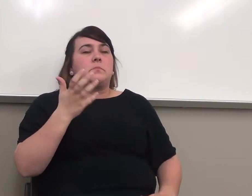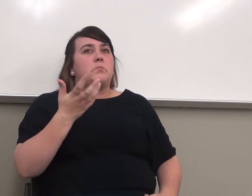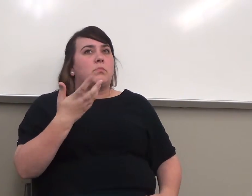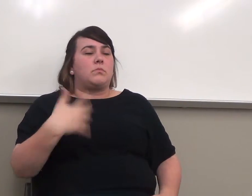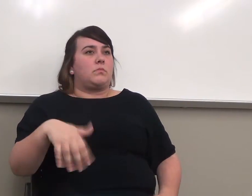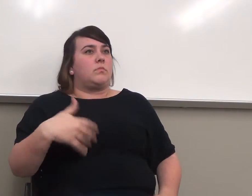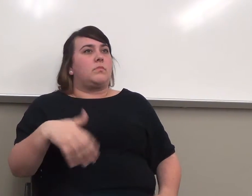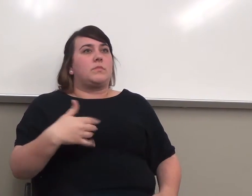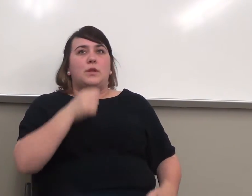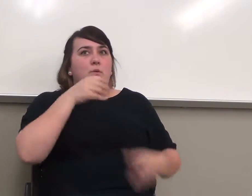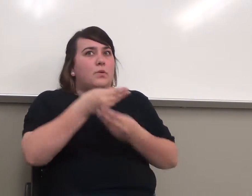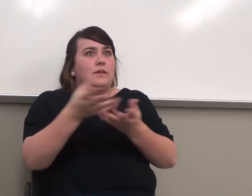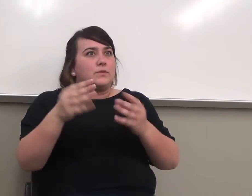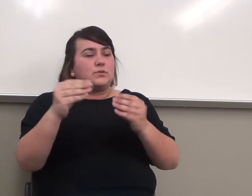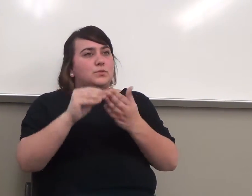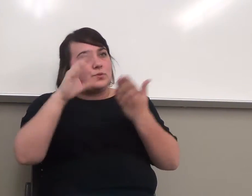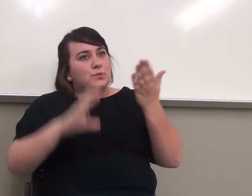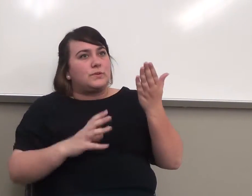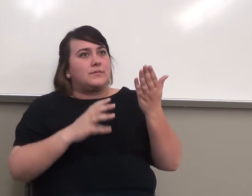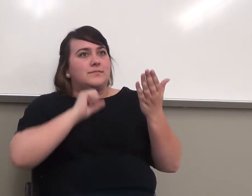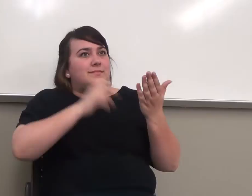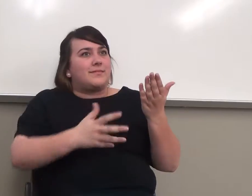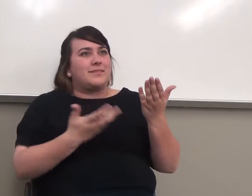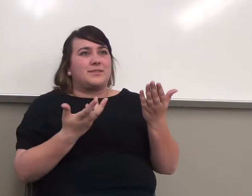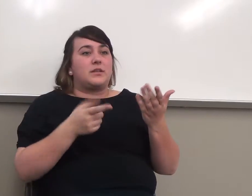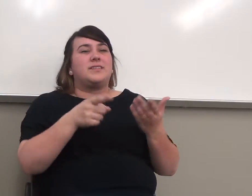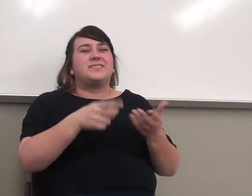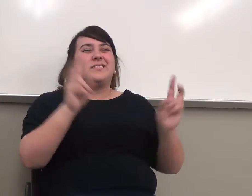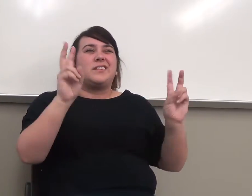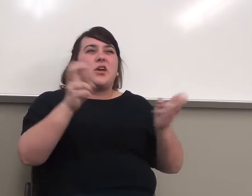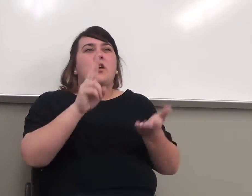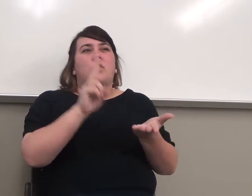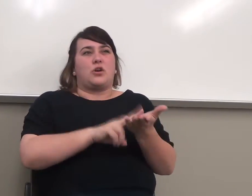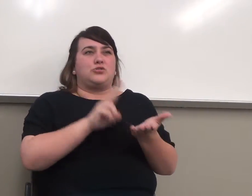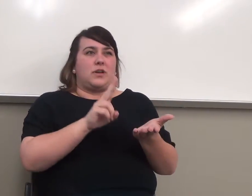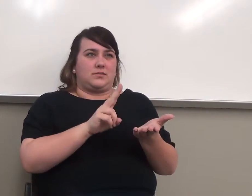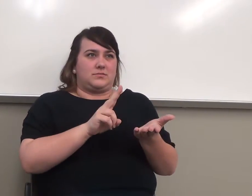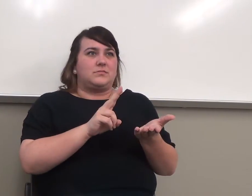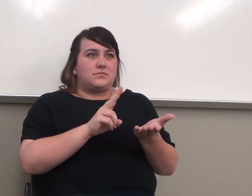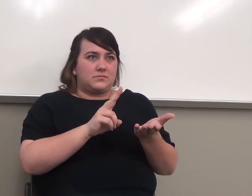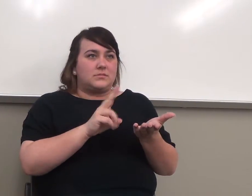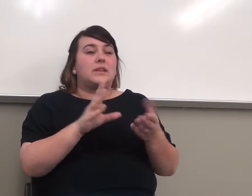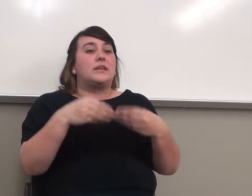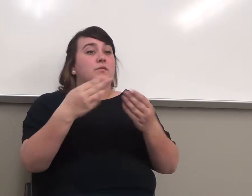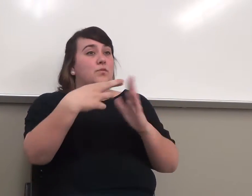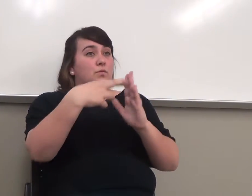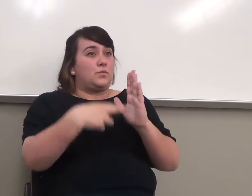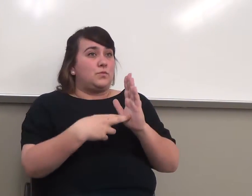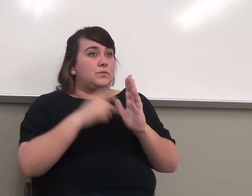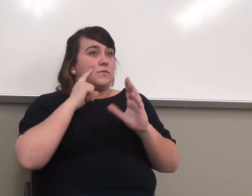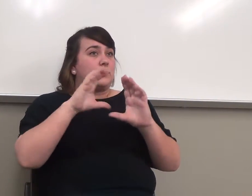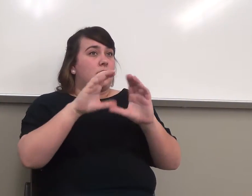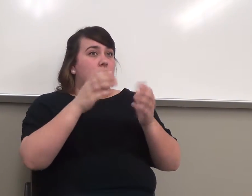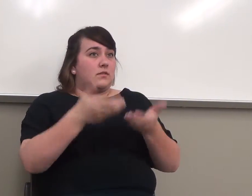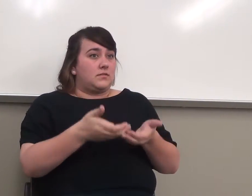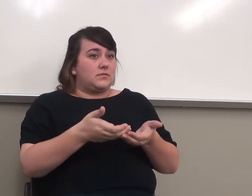to the students. Basically, it's a contract. It gives the rules of the class, and